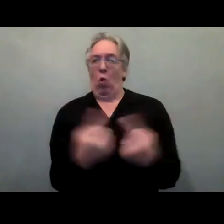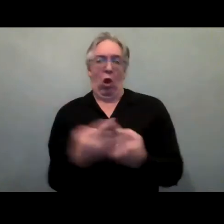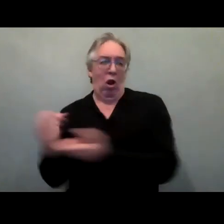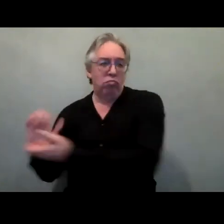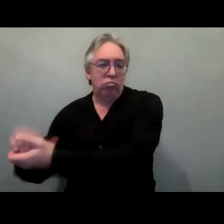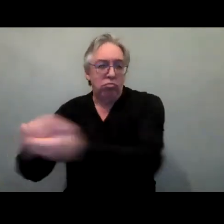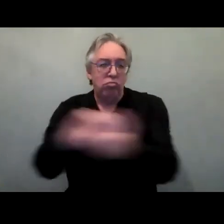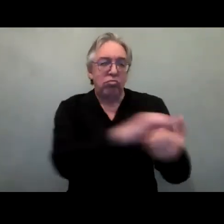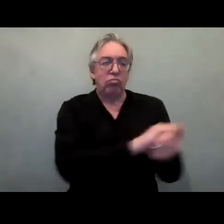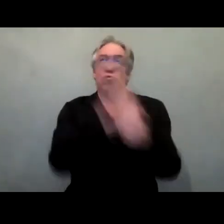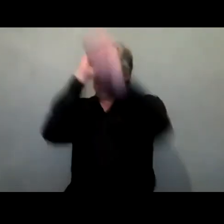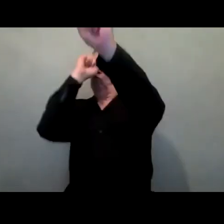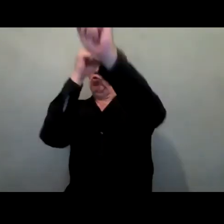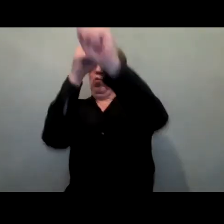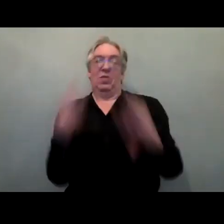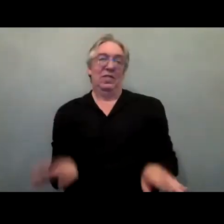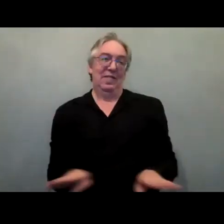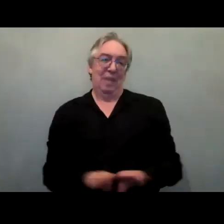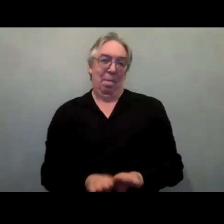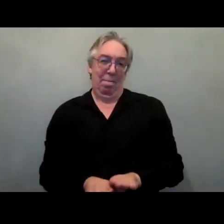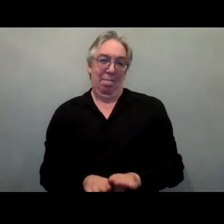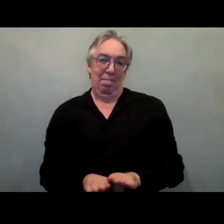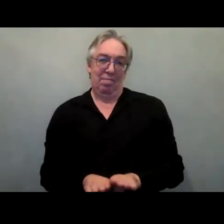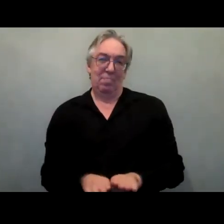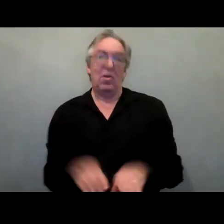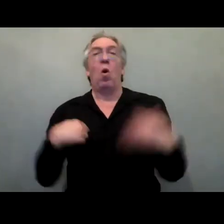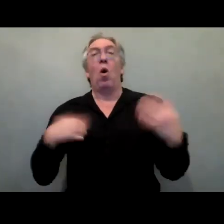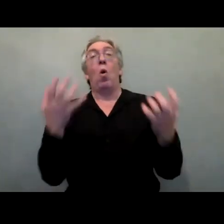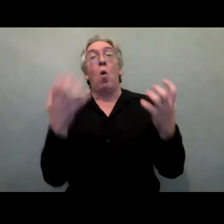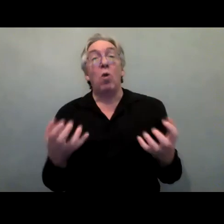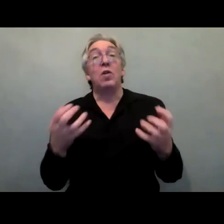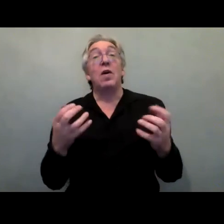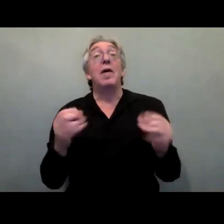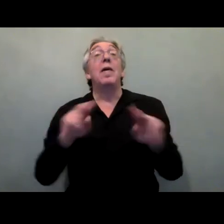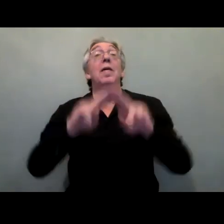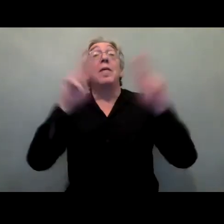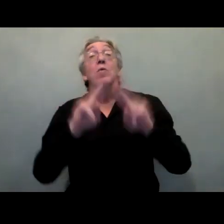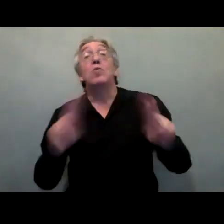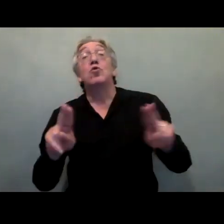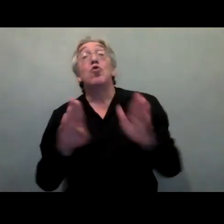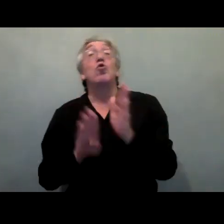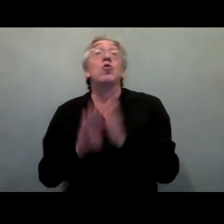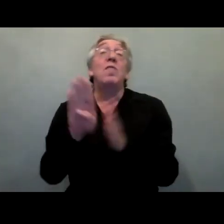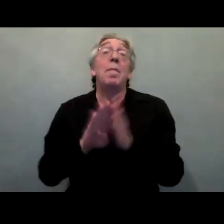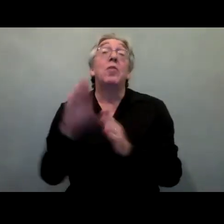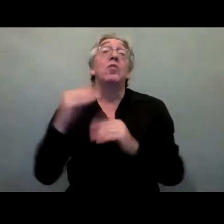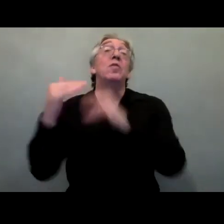international development to be truly disability inclusive. We also are open to new ideas and to listening to each other